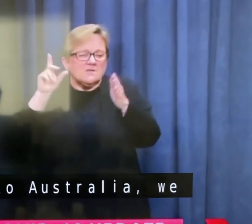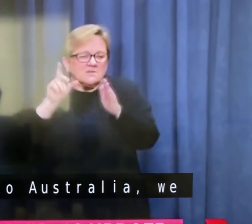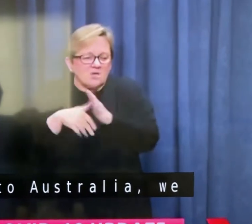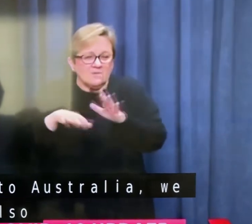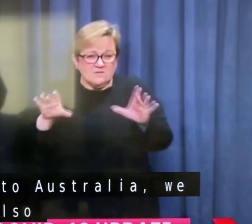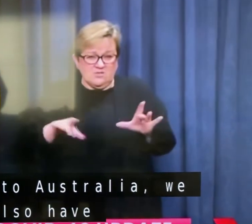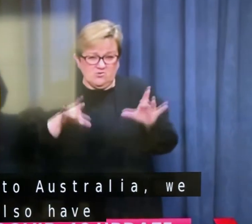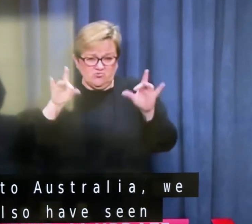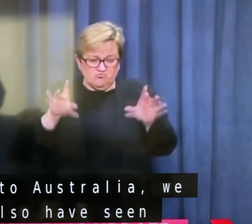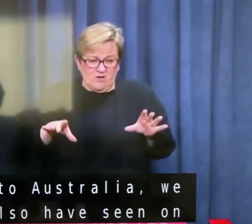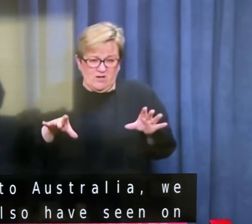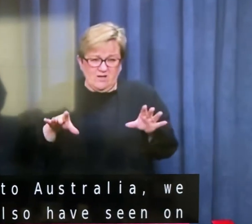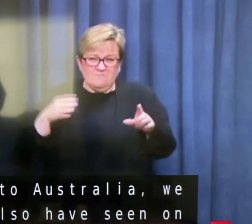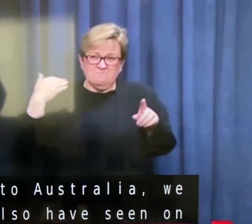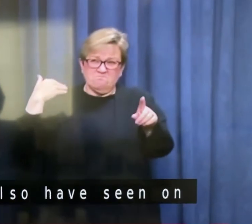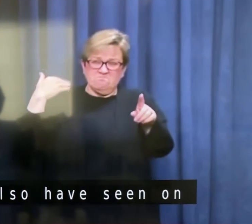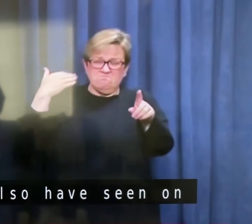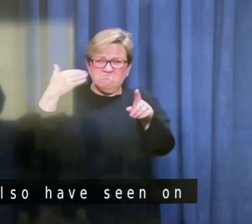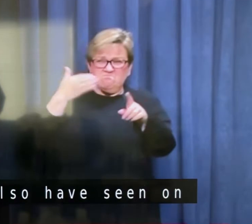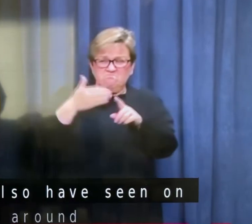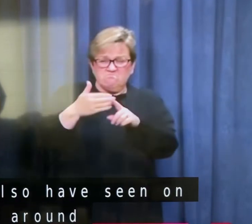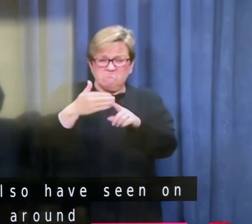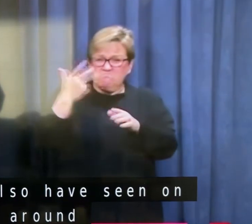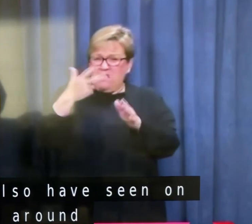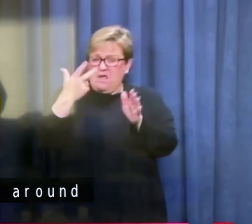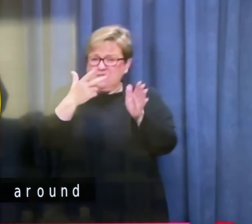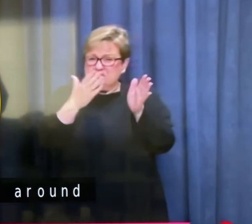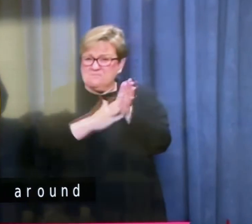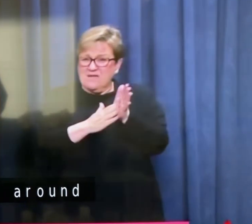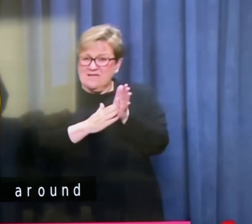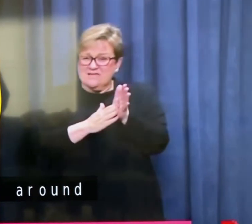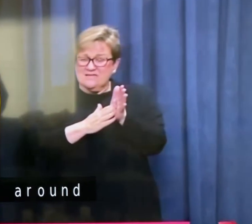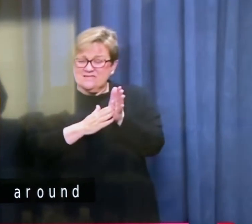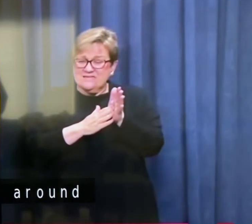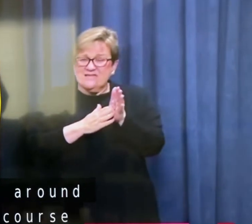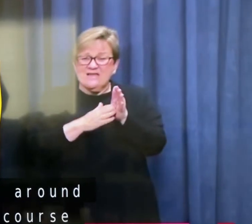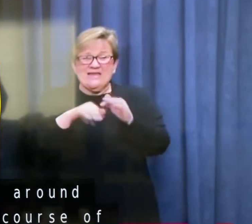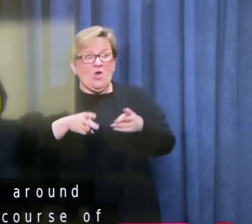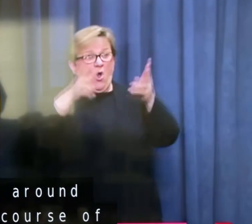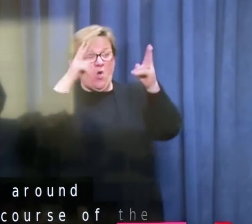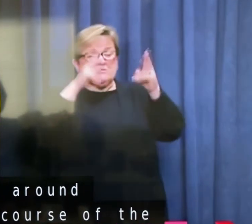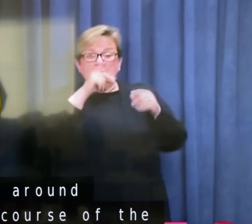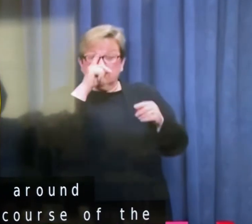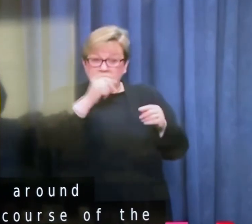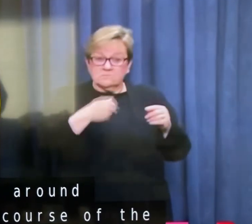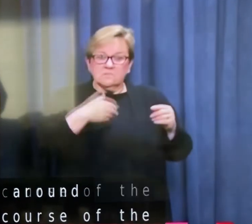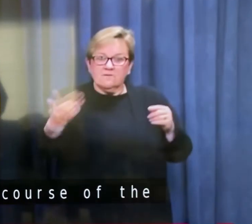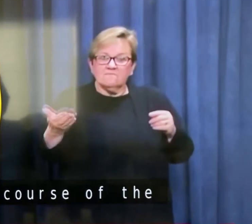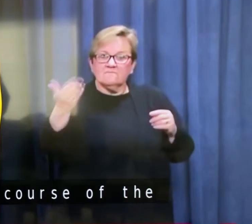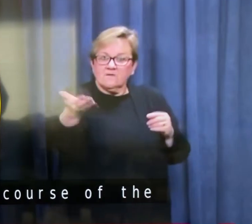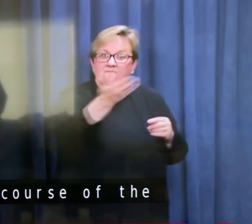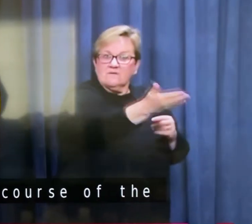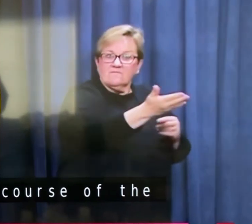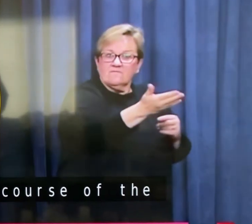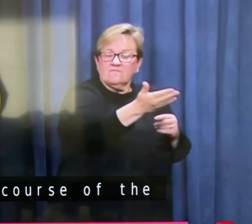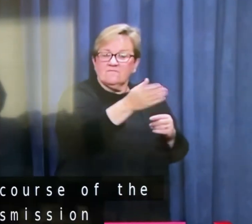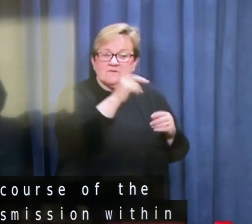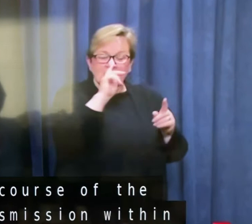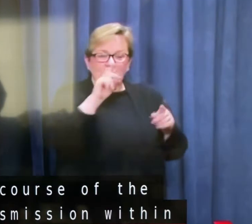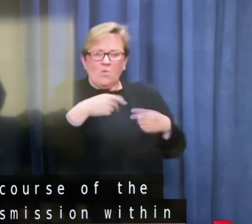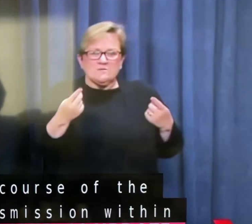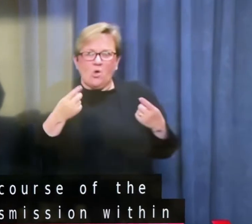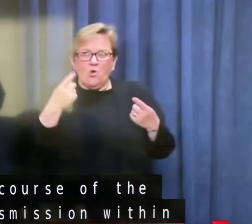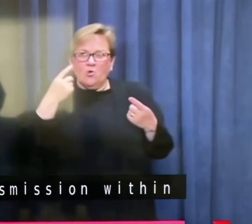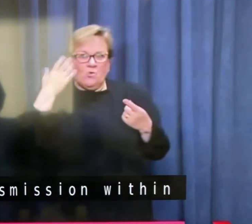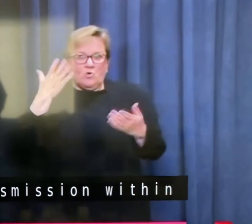Australia over the course of the last 18 months, transmission within hotels from room to room where we can't